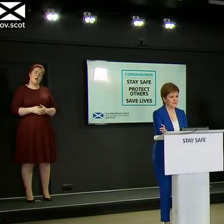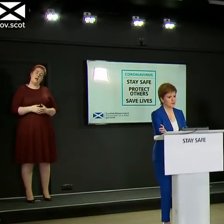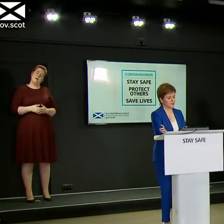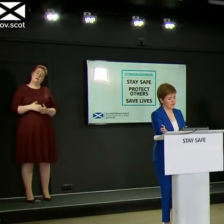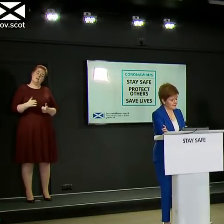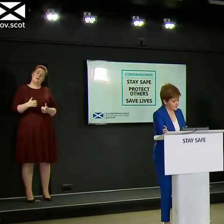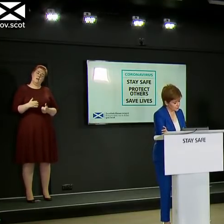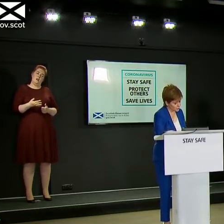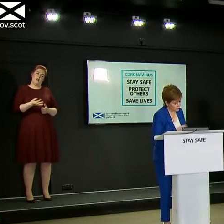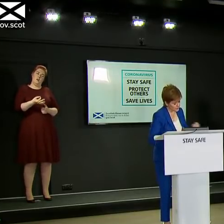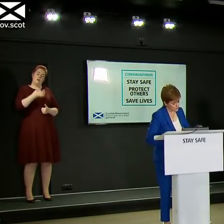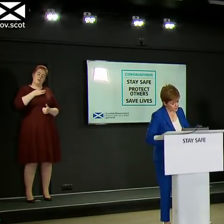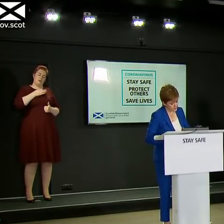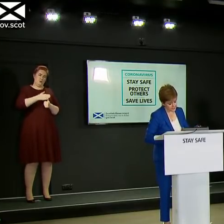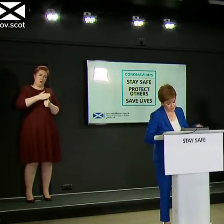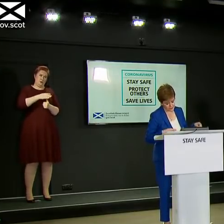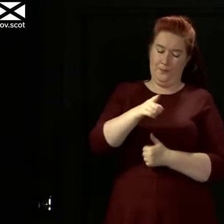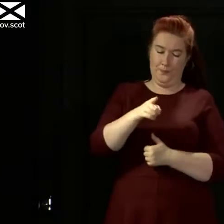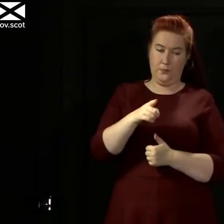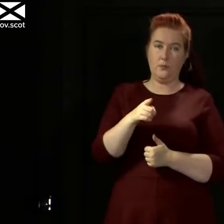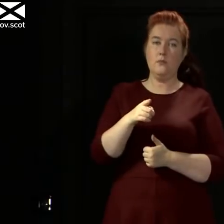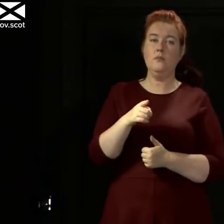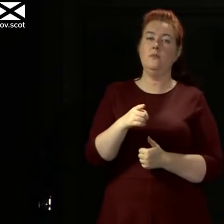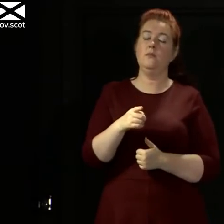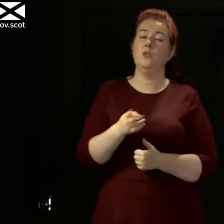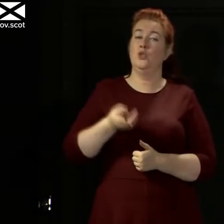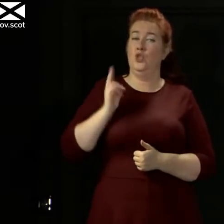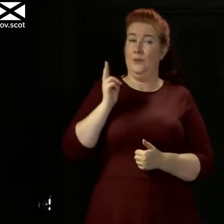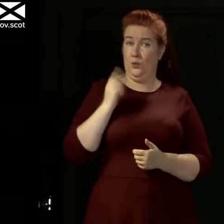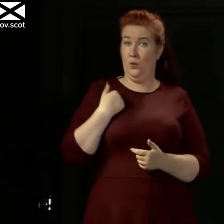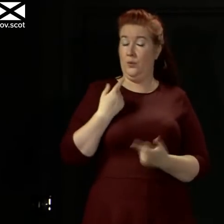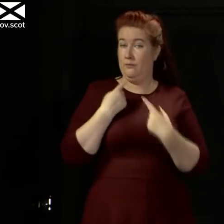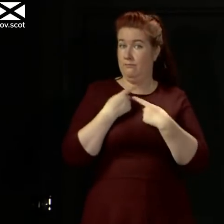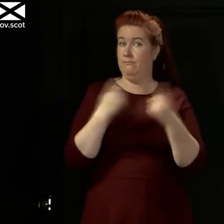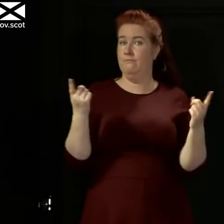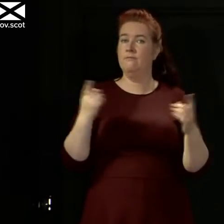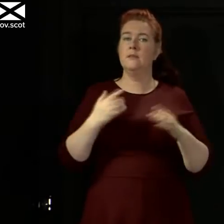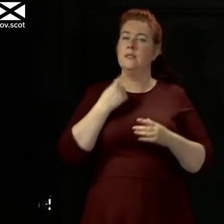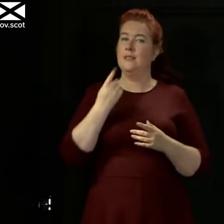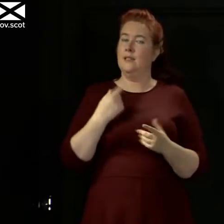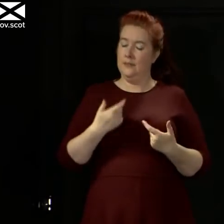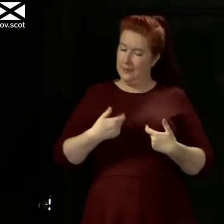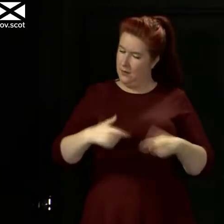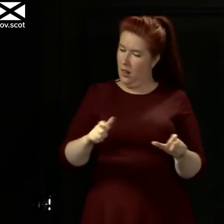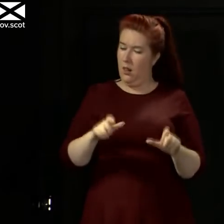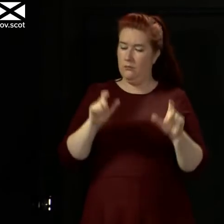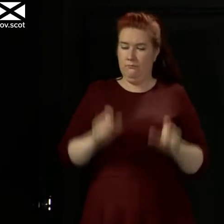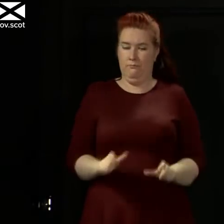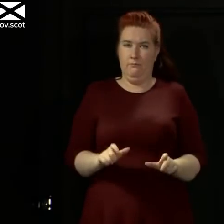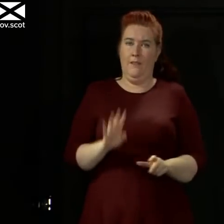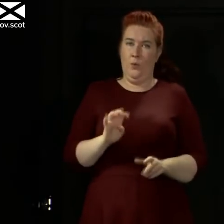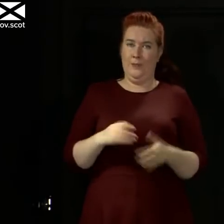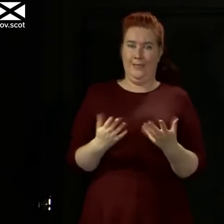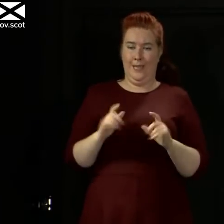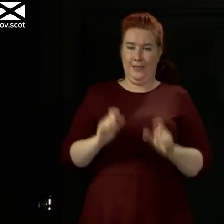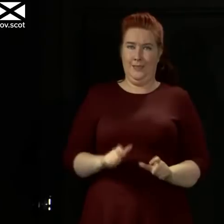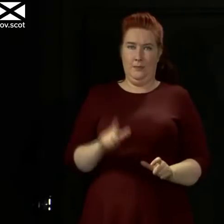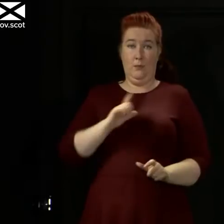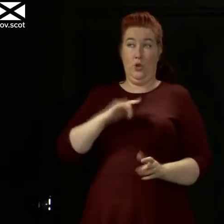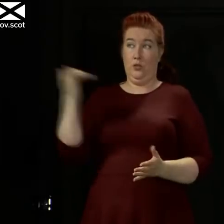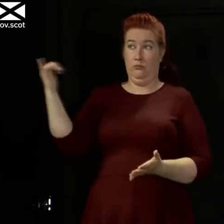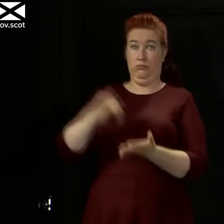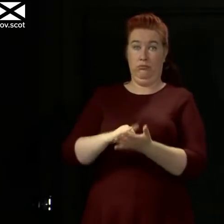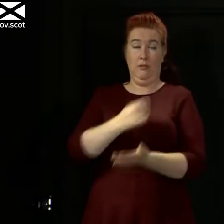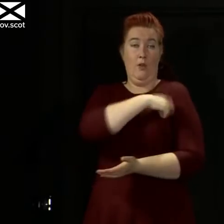your questions in the order you ask them. So when we announced a couple of weeks ago that we were not lifting quarantine for Spain, the prevalence